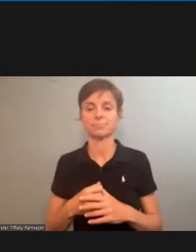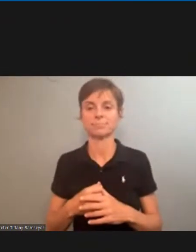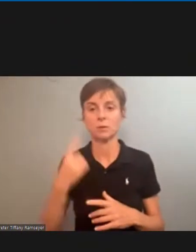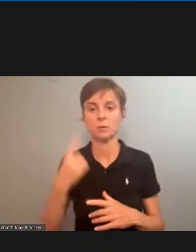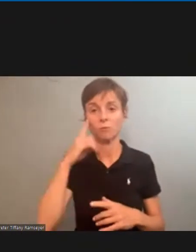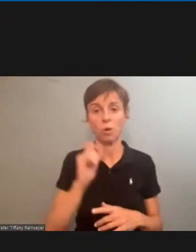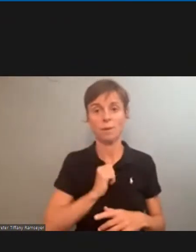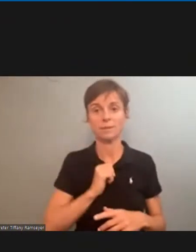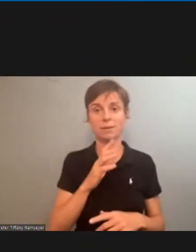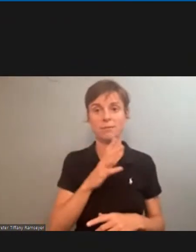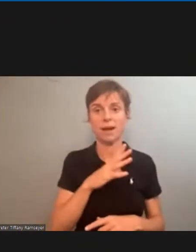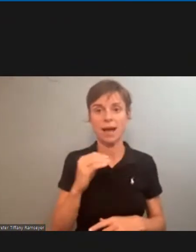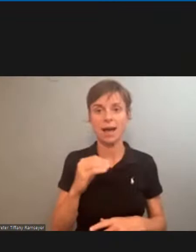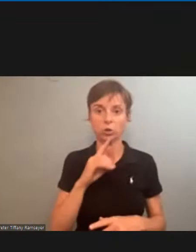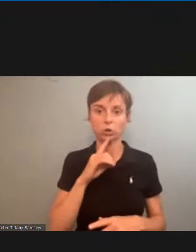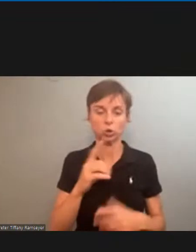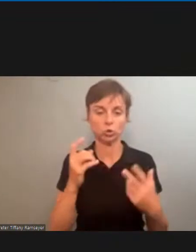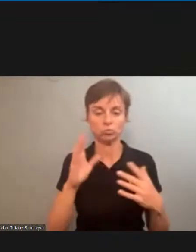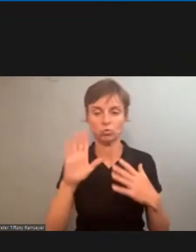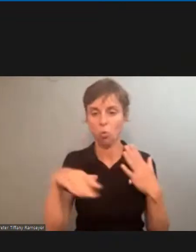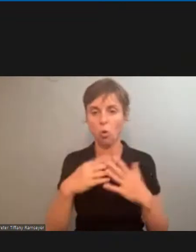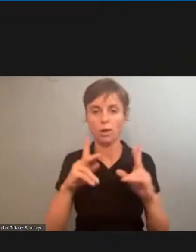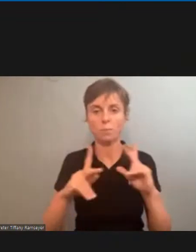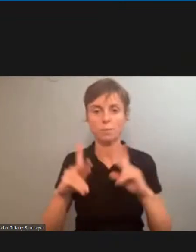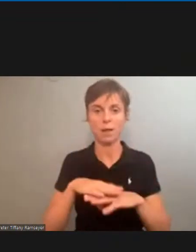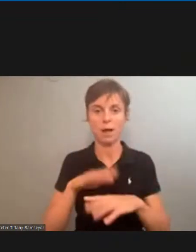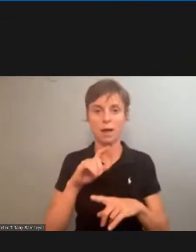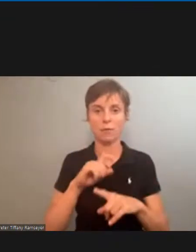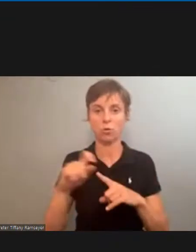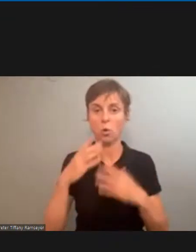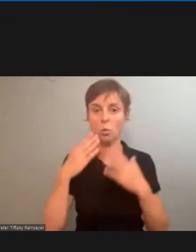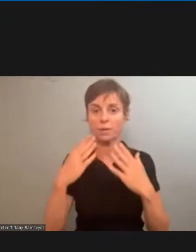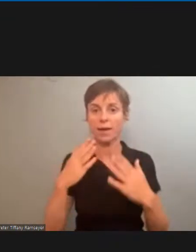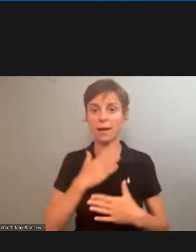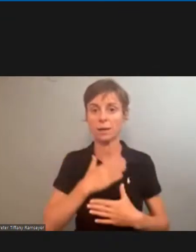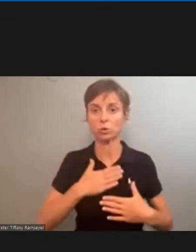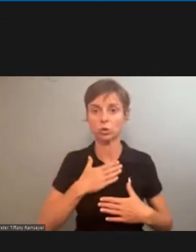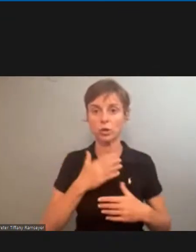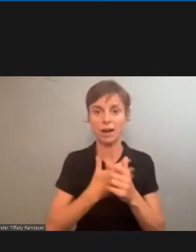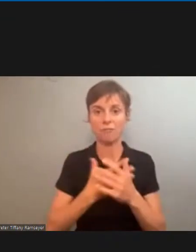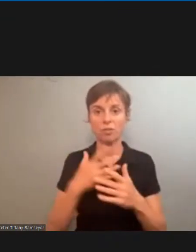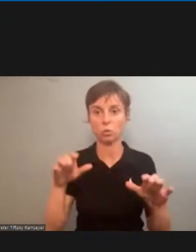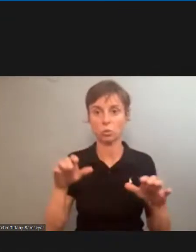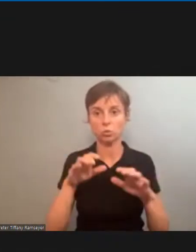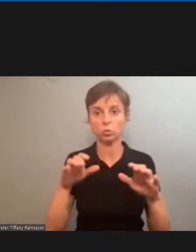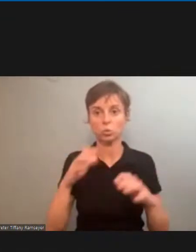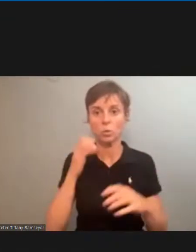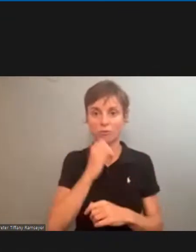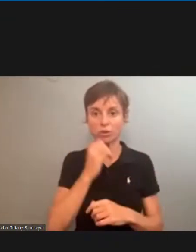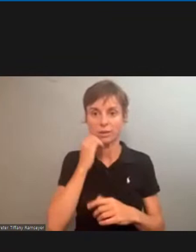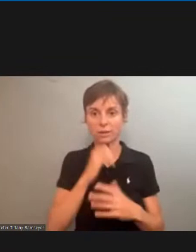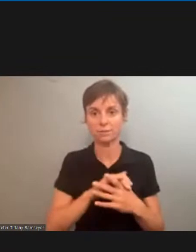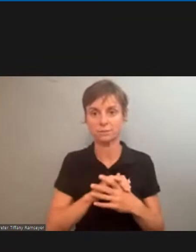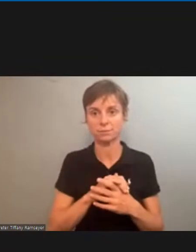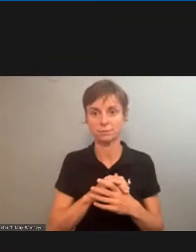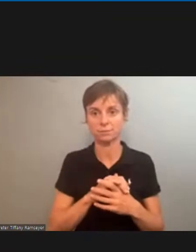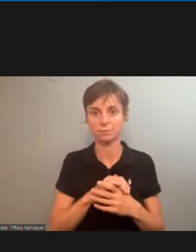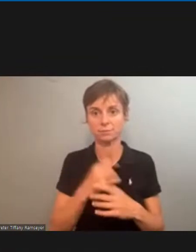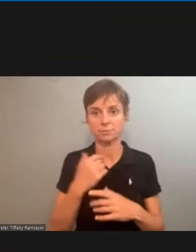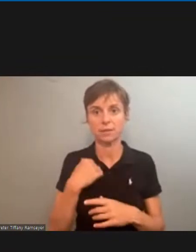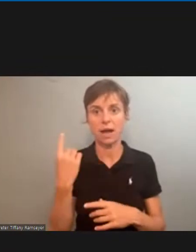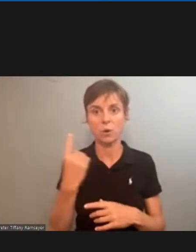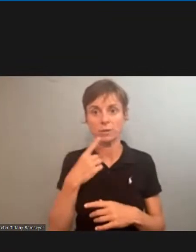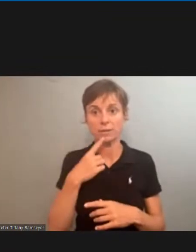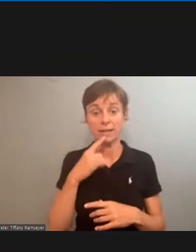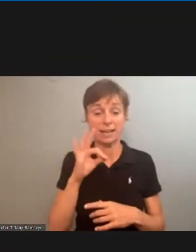of myself and i'm sure all of us on this call we thank and appreciate everything that you do on a daily basis i always